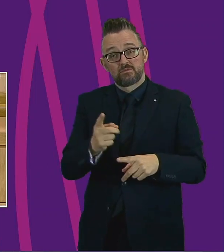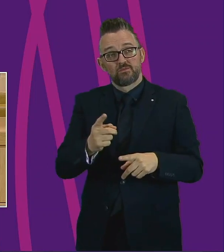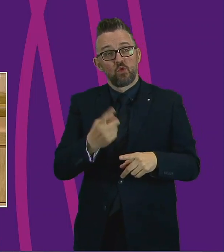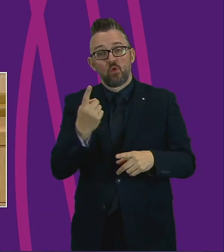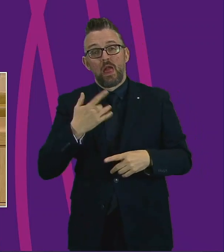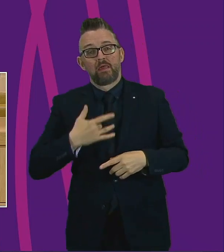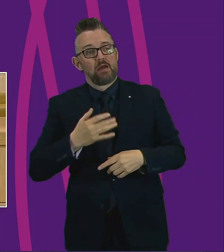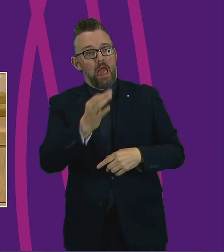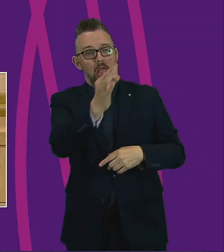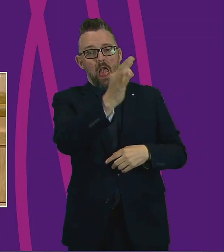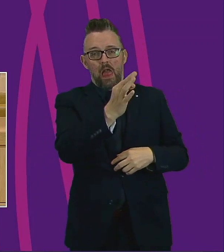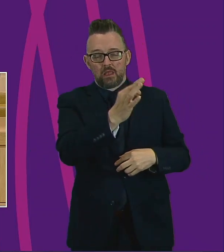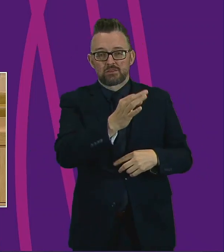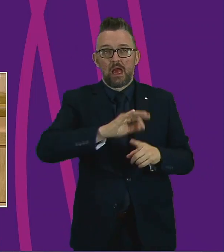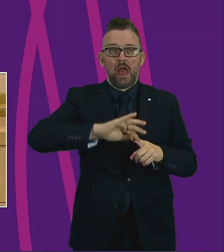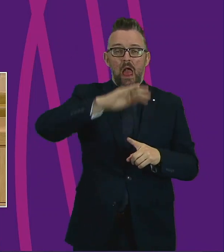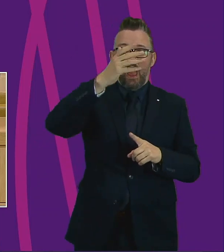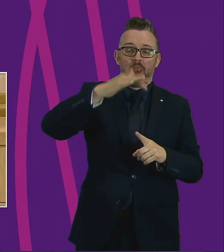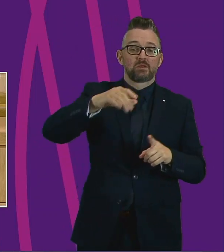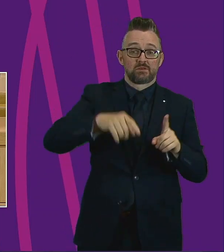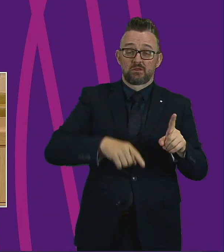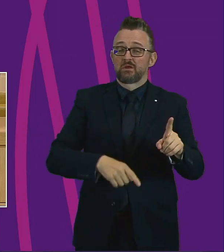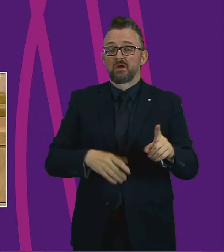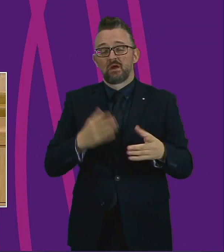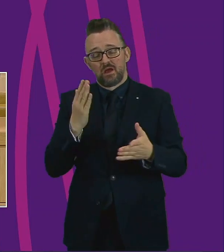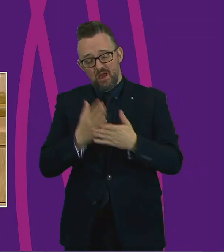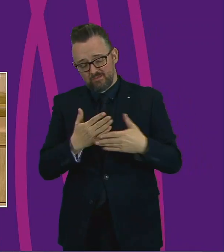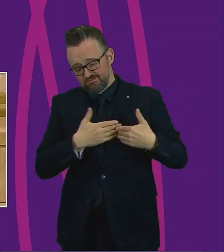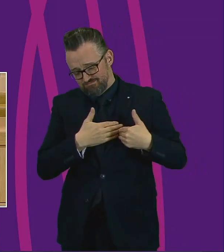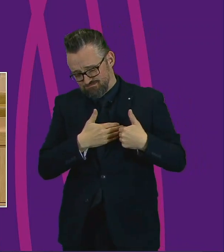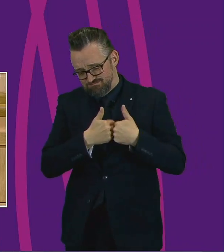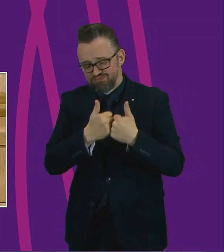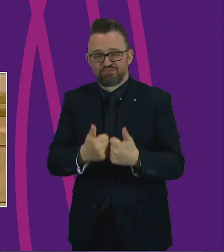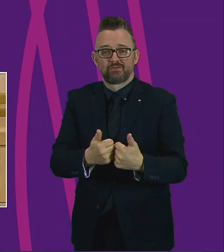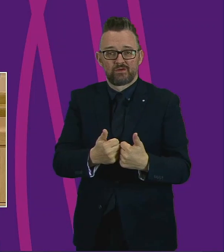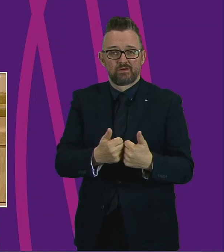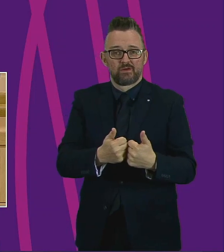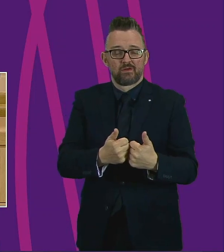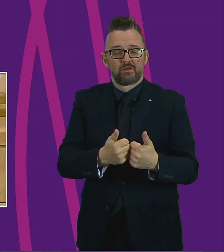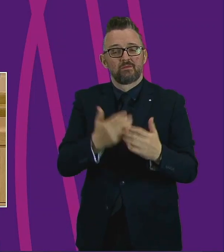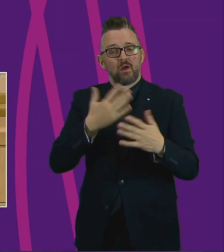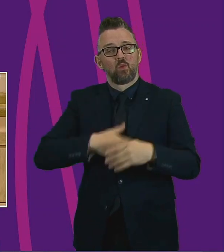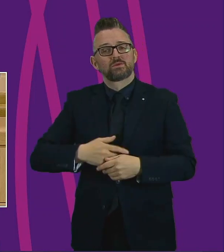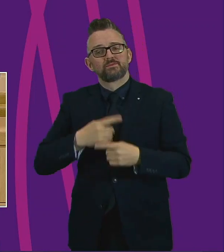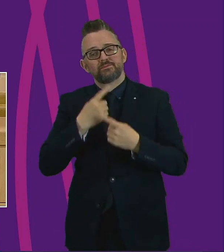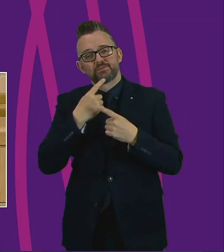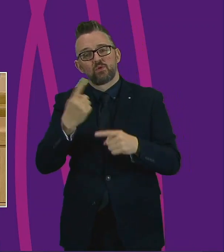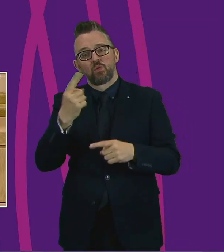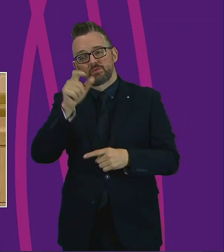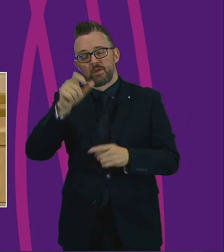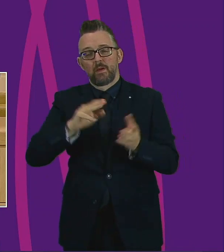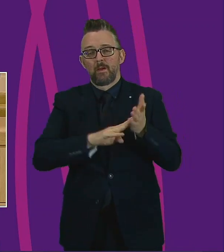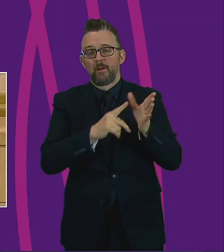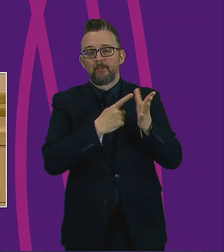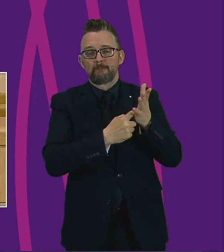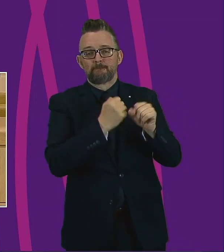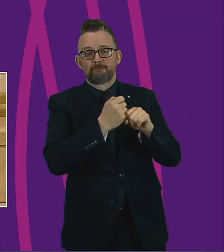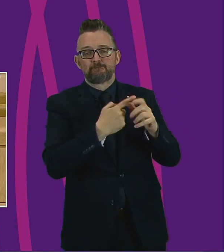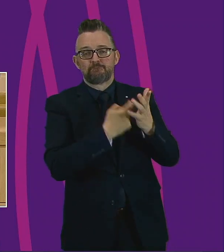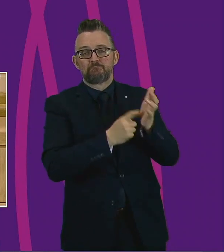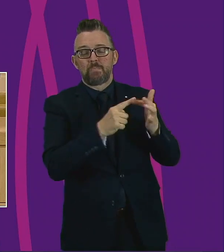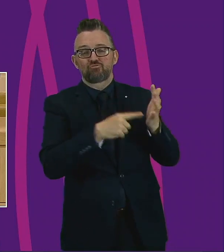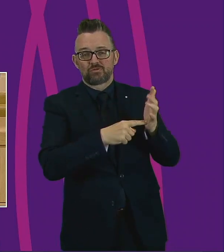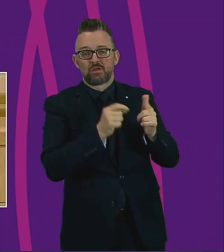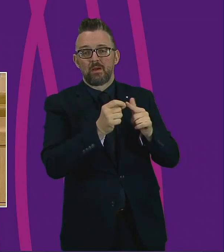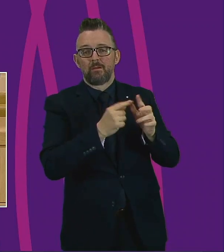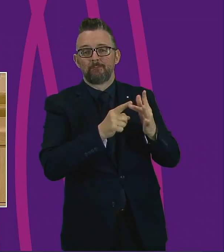Islanders are known above or else for their generosity. And I'd like to mention briefly Margaret Payne from Advar who